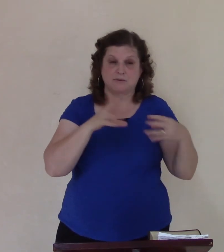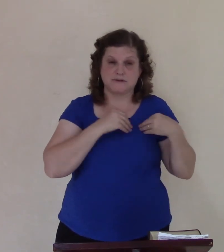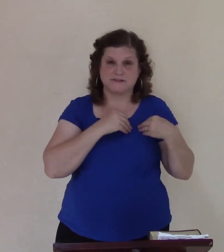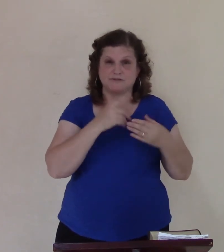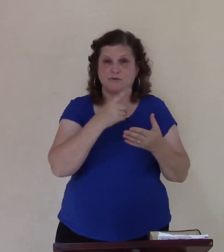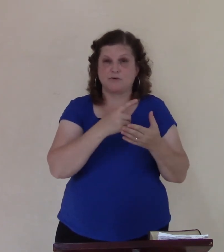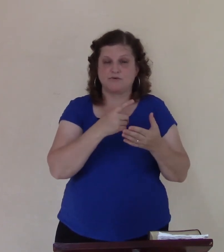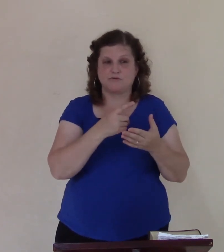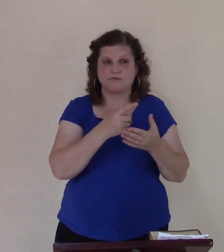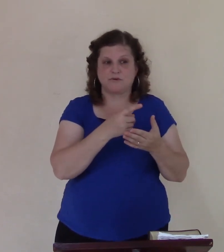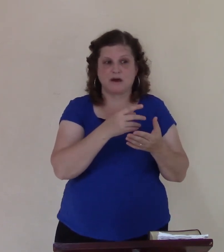would have mercy